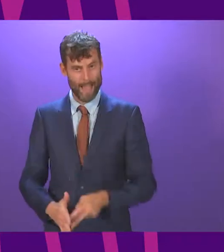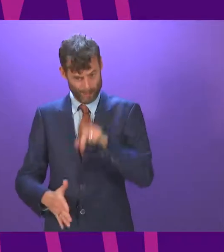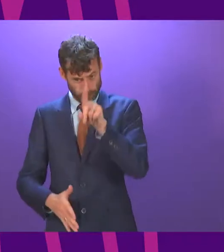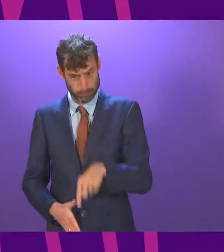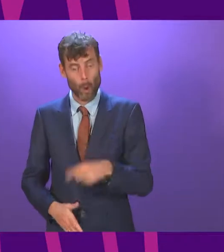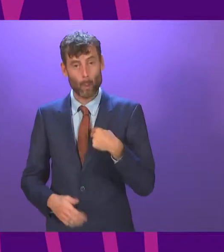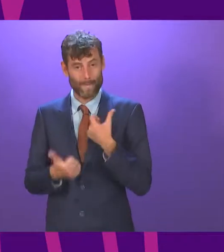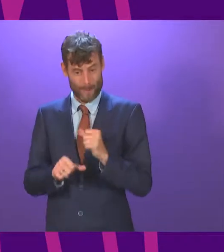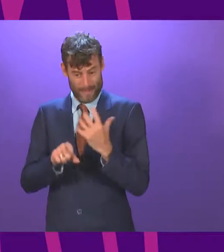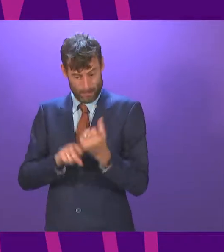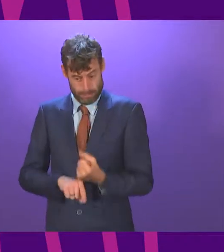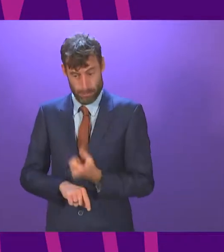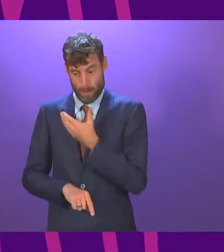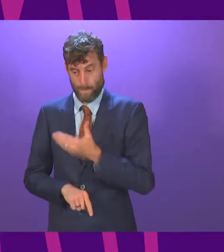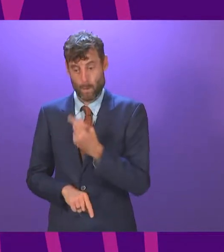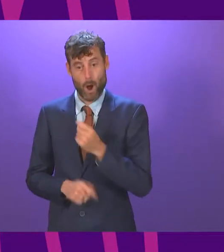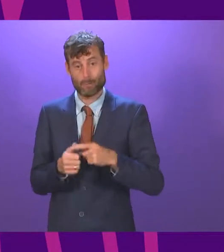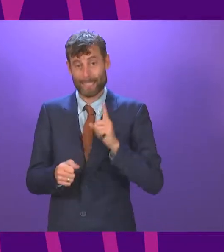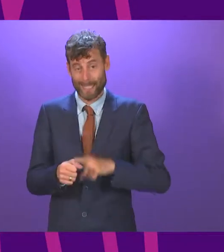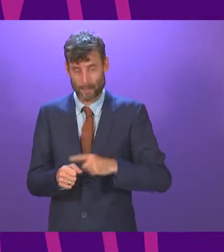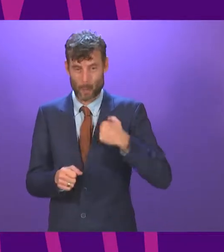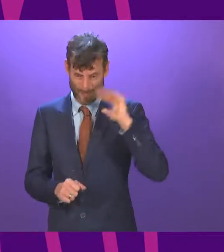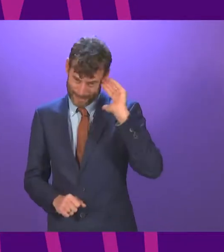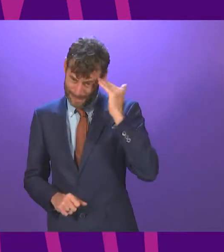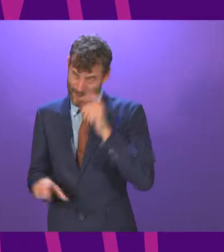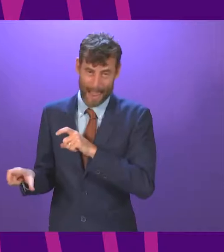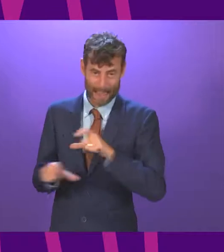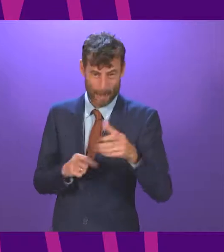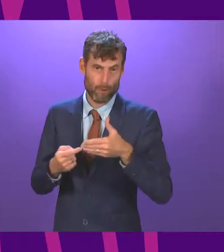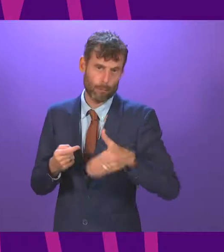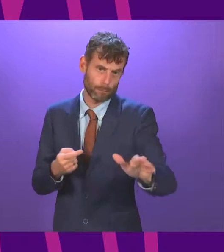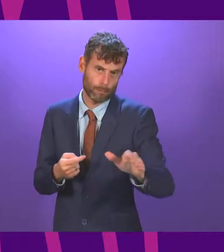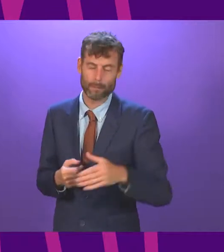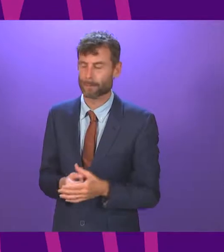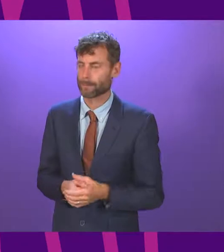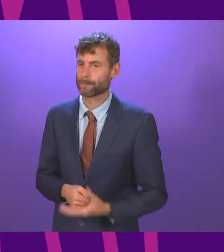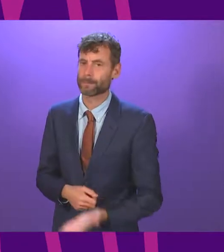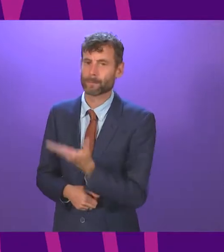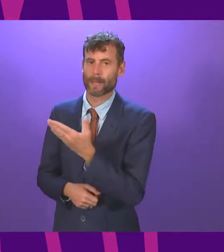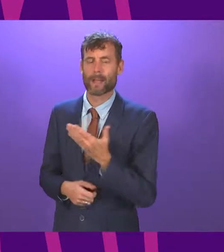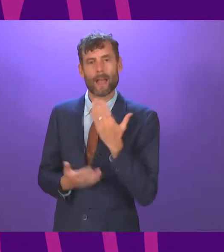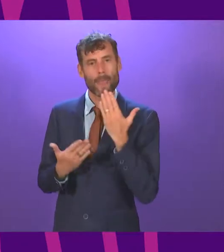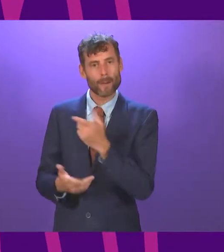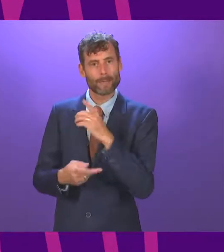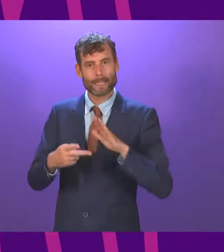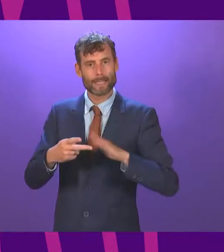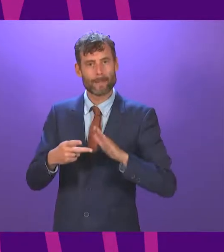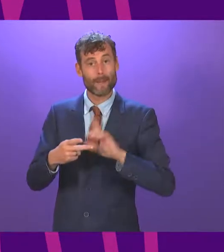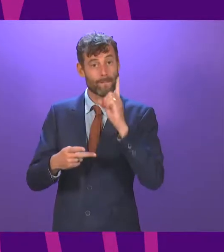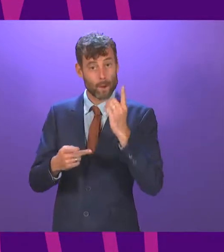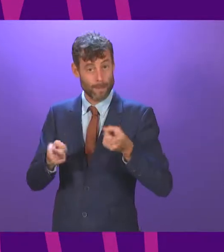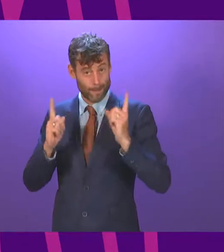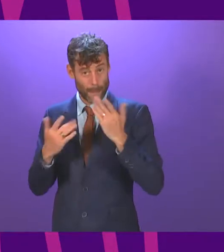days and we intend to continue to keep delivering on it for the remainder of this parliamentary term. Thank you Deputy First Minister. do not know if you moved the motion.